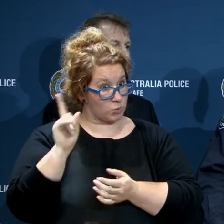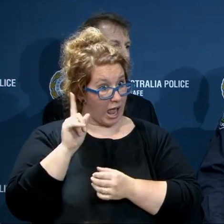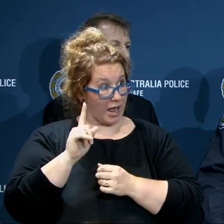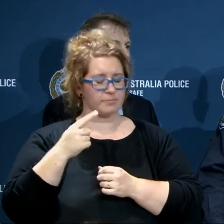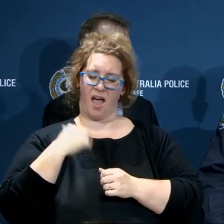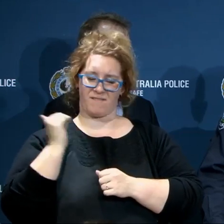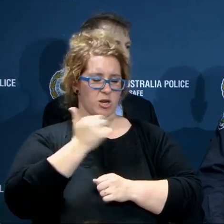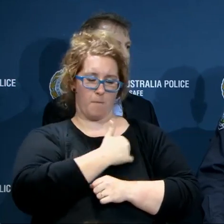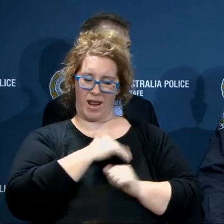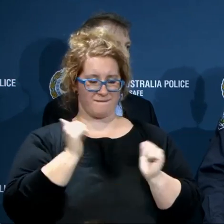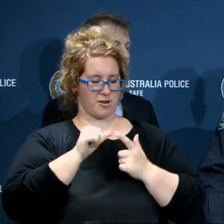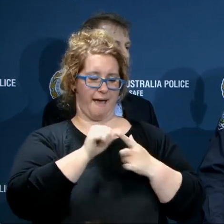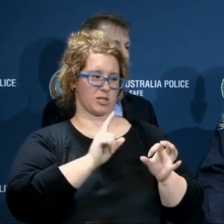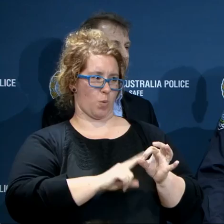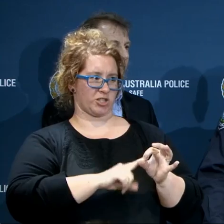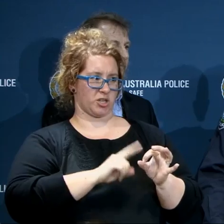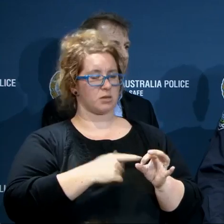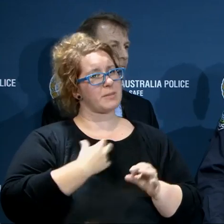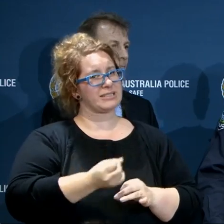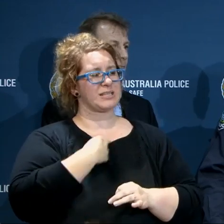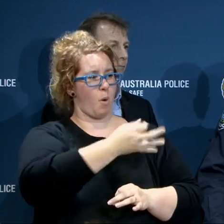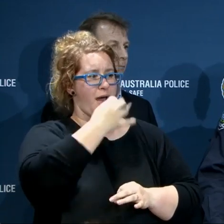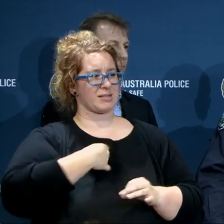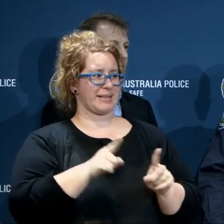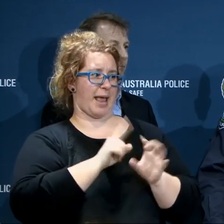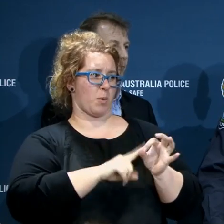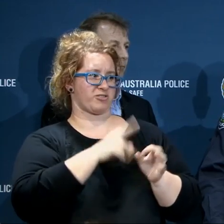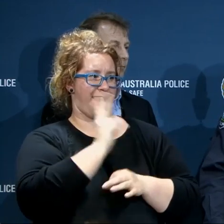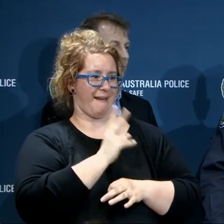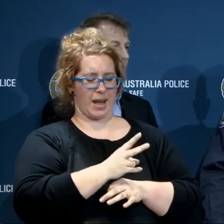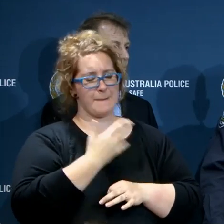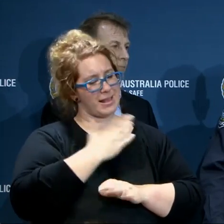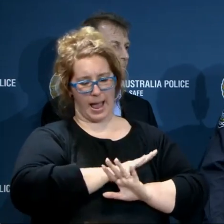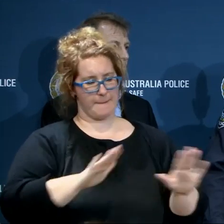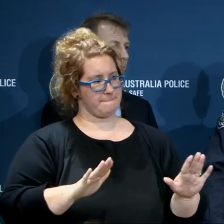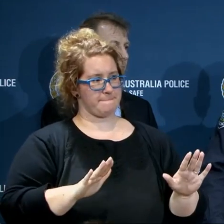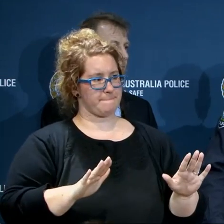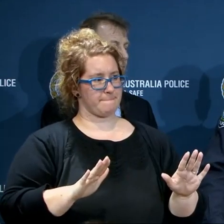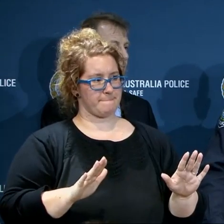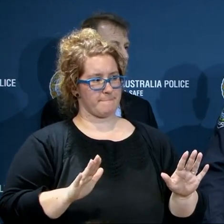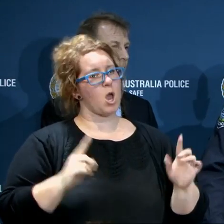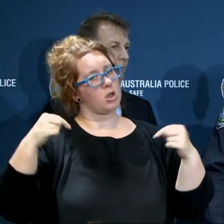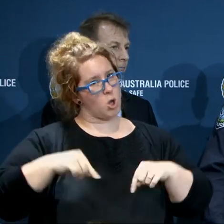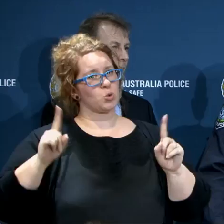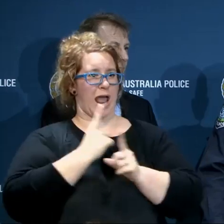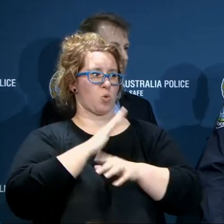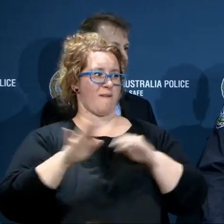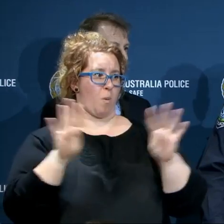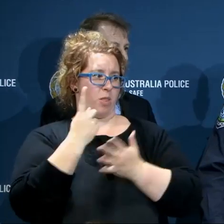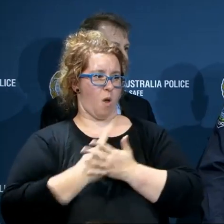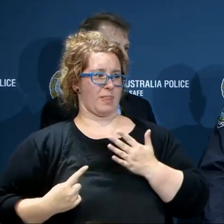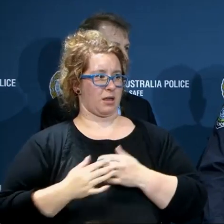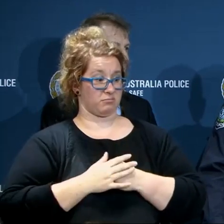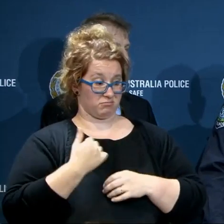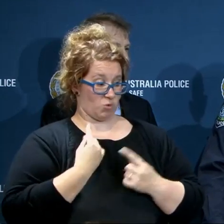questions about that today and I have to say that I'm quite disappointed that you'd bring up a matter like that in a particular notification that we're choosing to do today. We